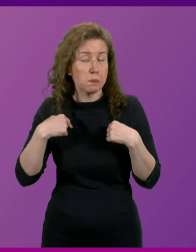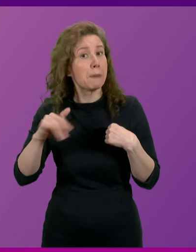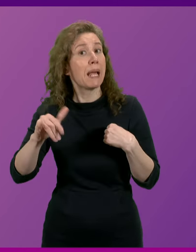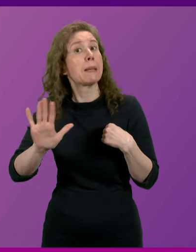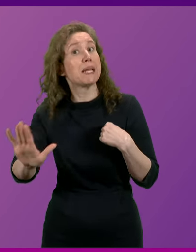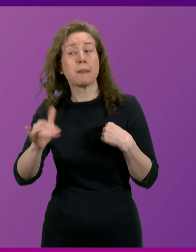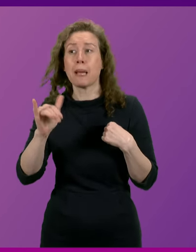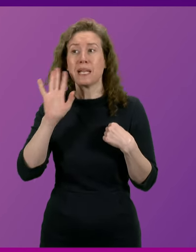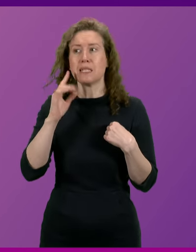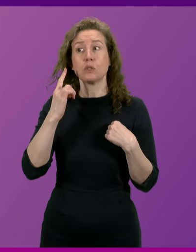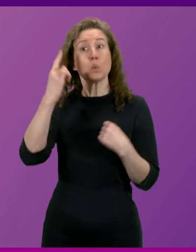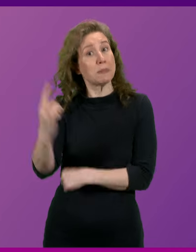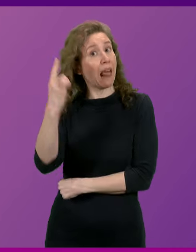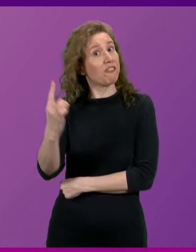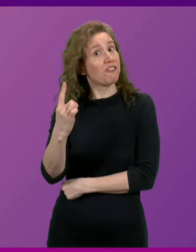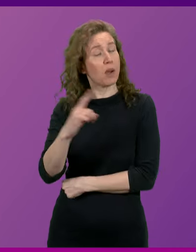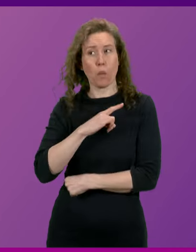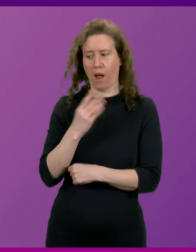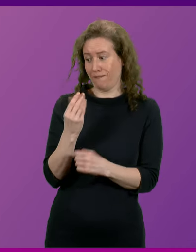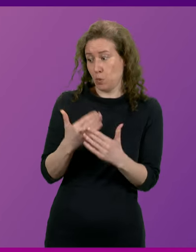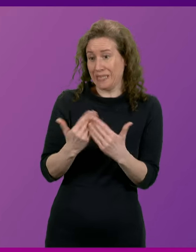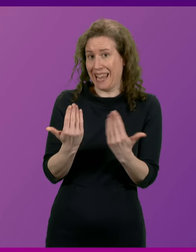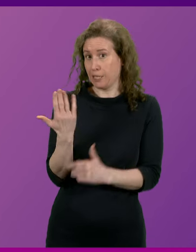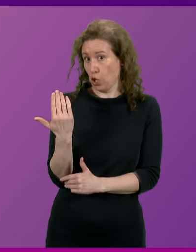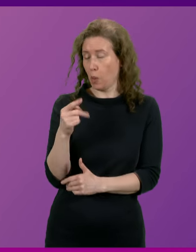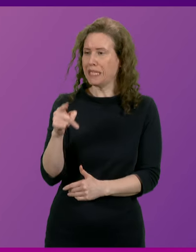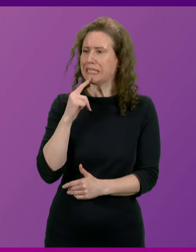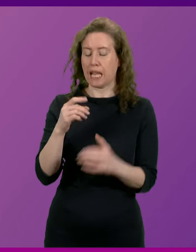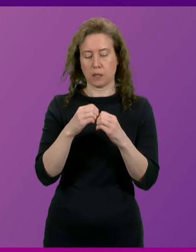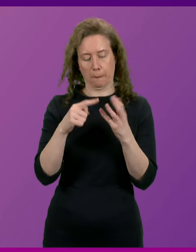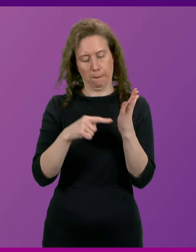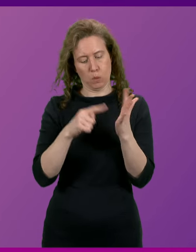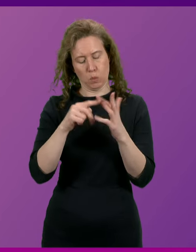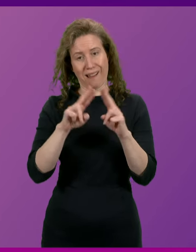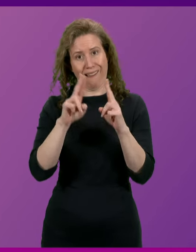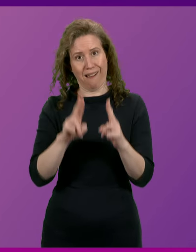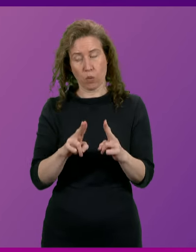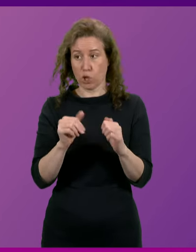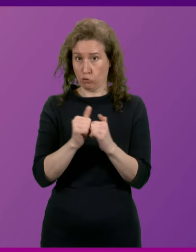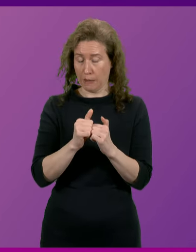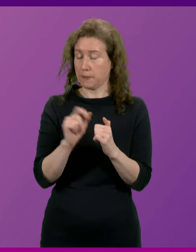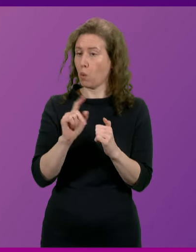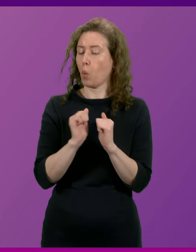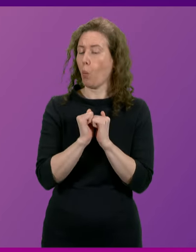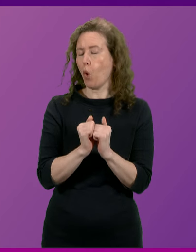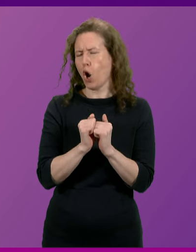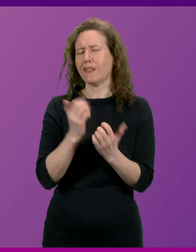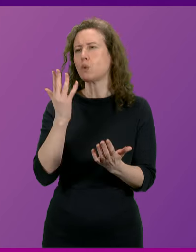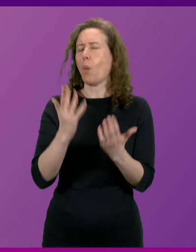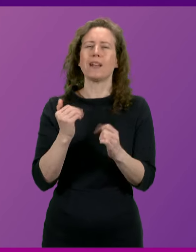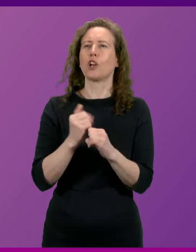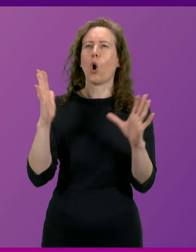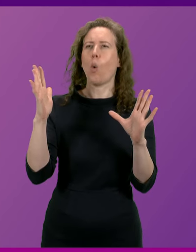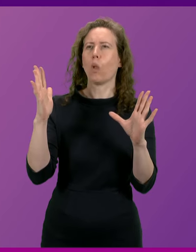Hamza Yusuf. Just days ago he said the Butte House agreement was worth its weight in gold.